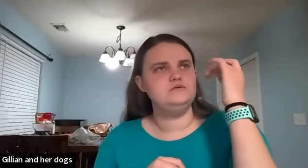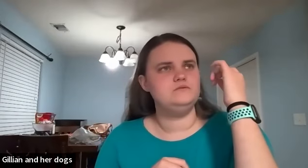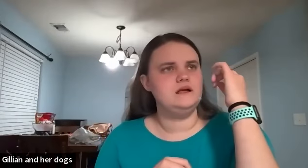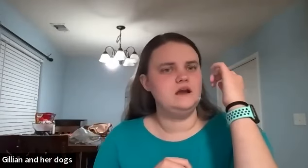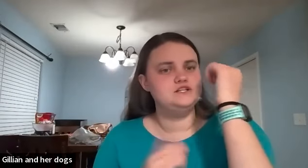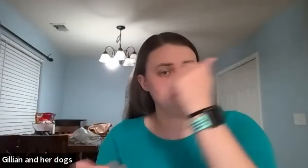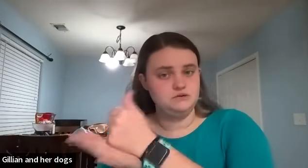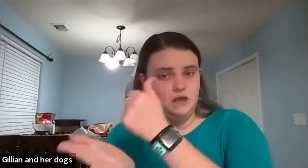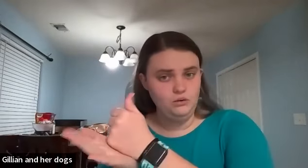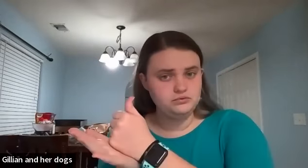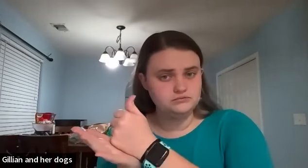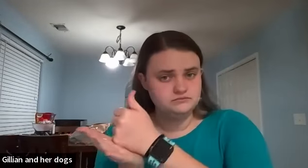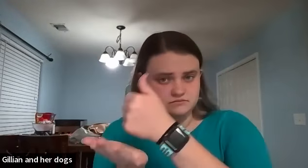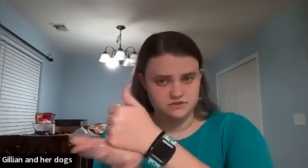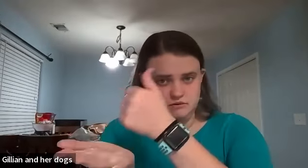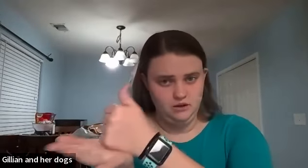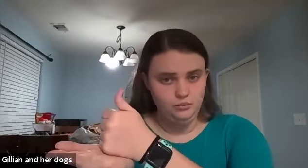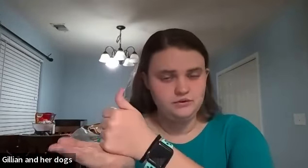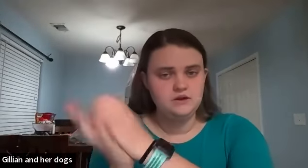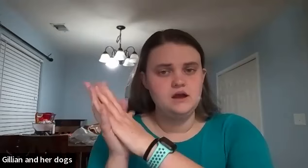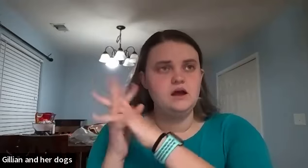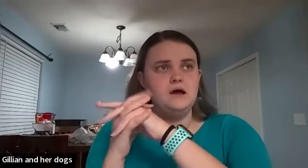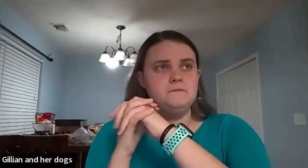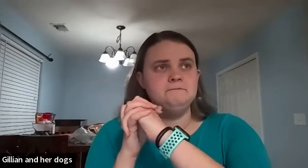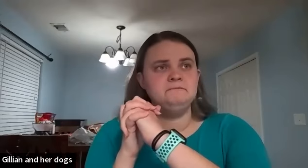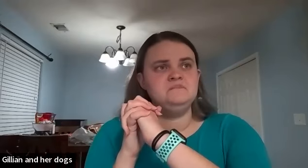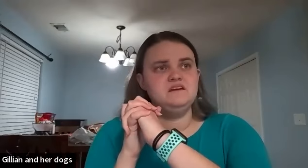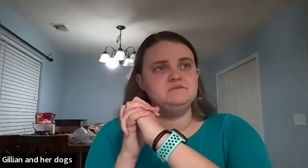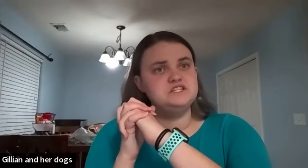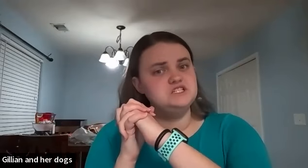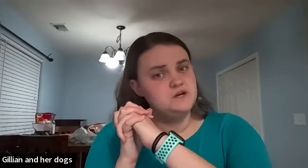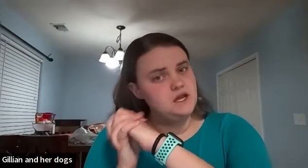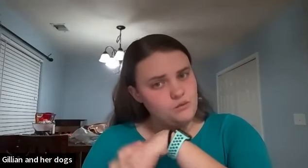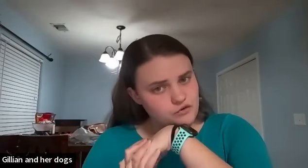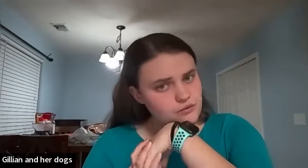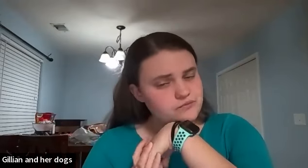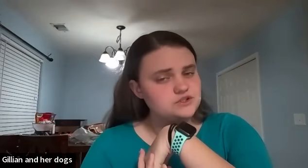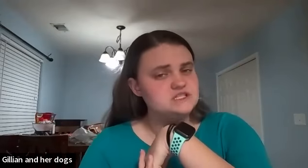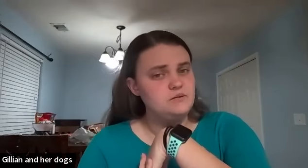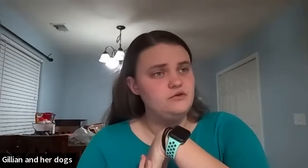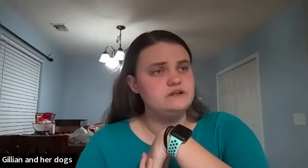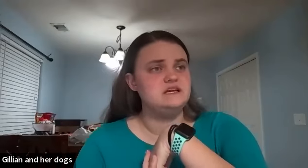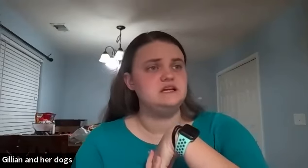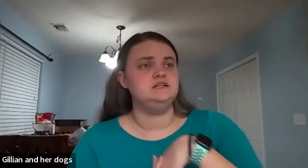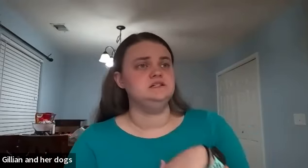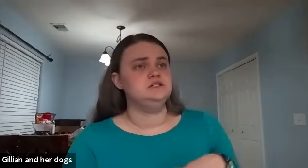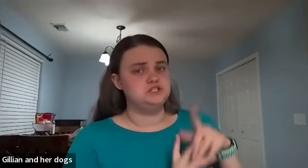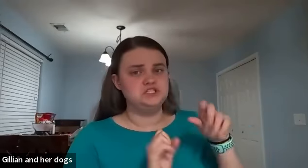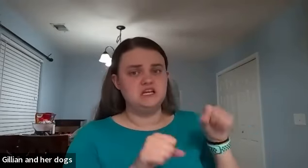like i just do help so help um if i'm saying she's very helpful or she's helpful i say she